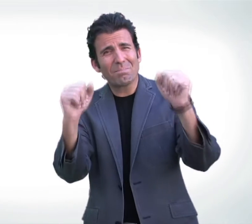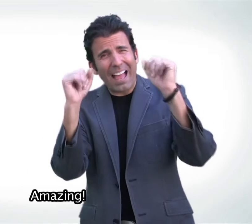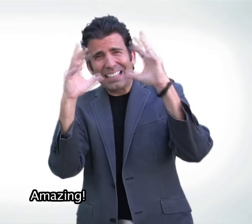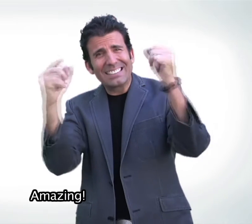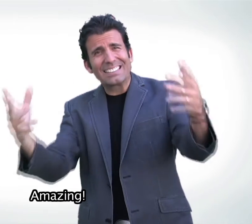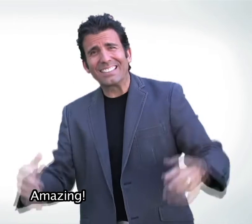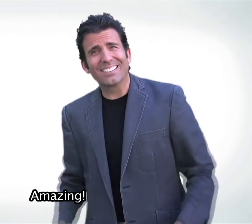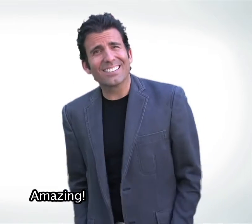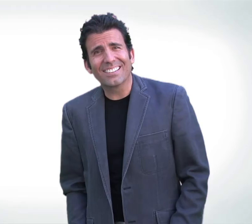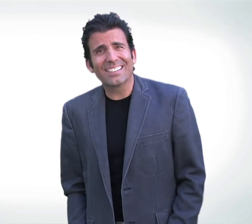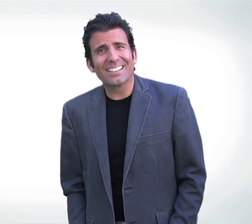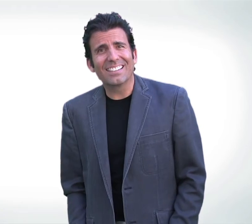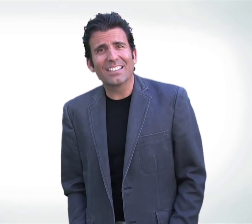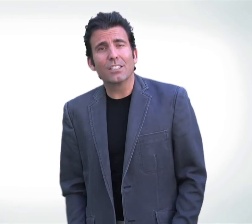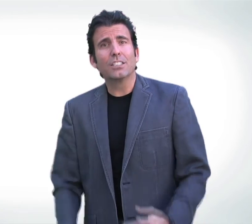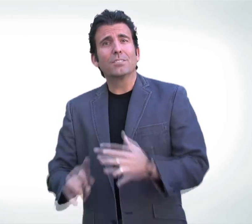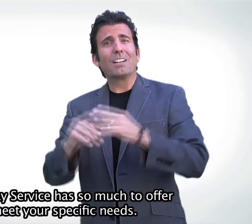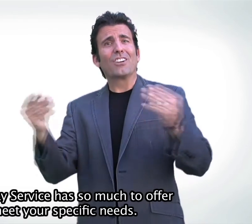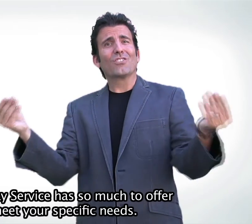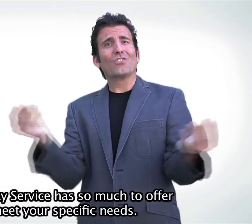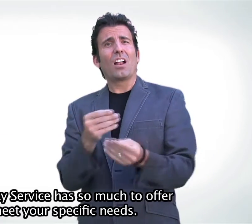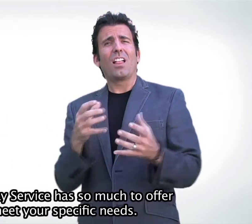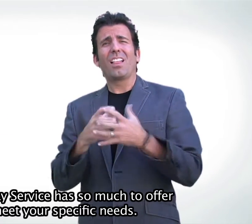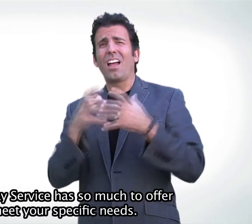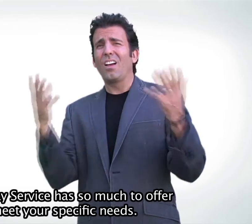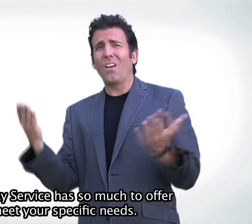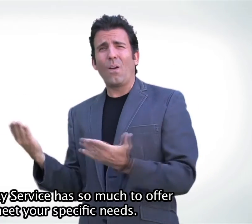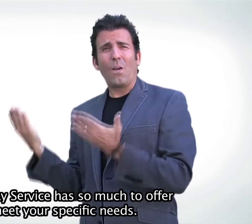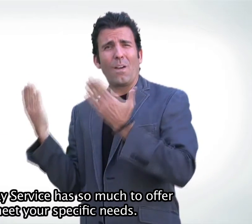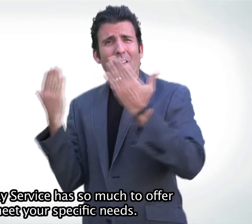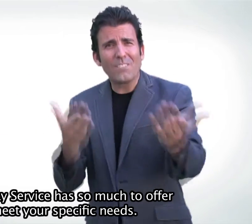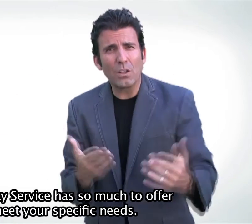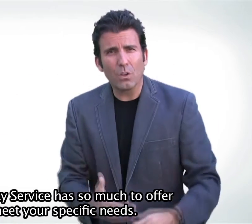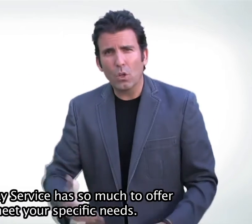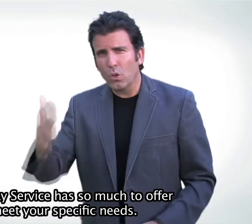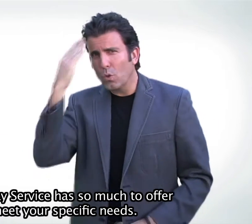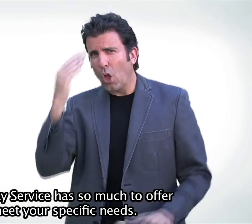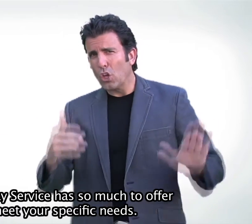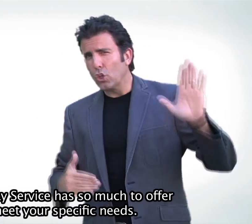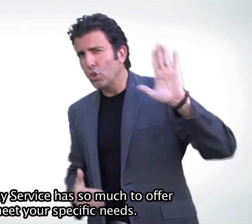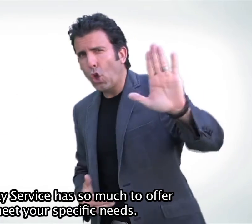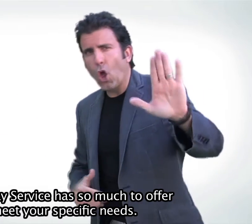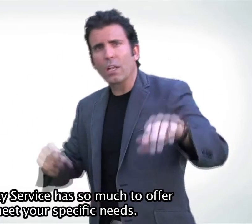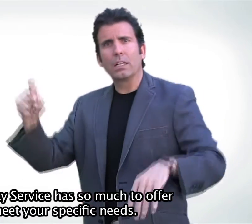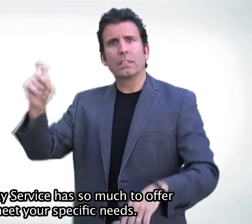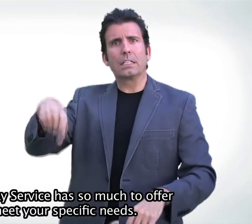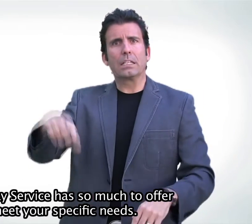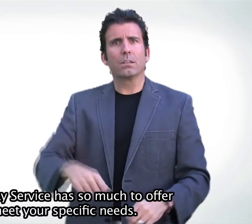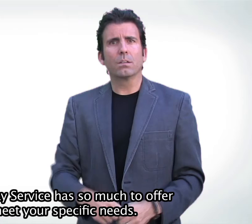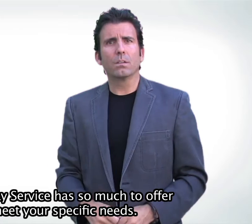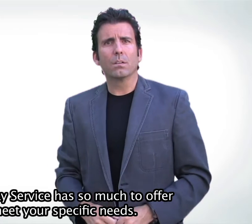It's amazing! Sprint Relay Service has so much to offer to meet your specific needs.